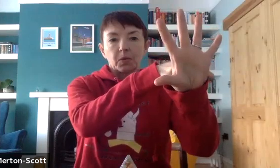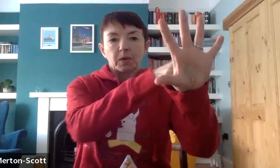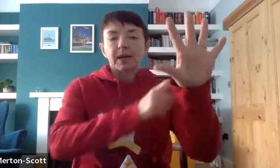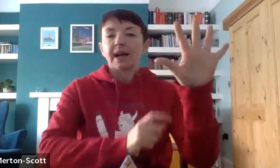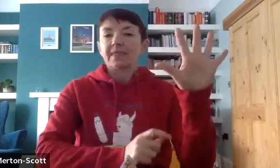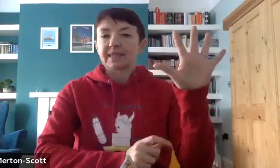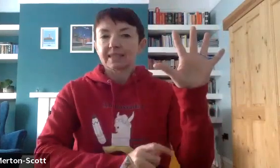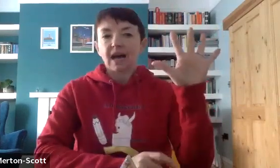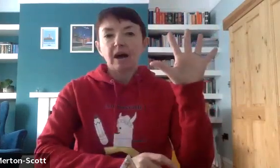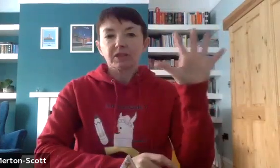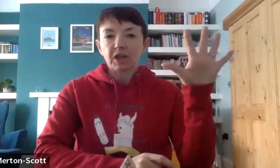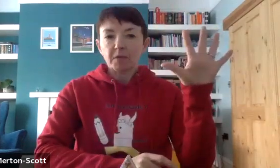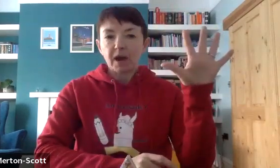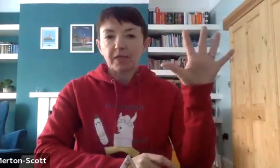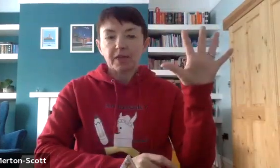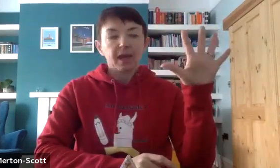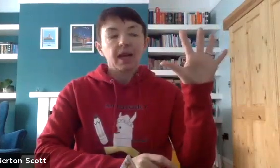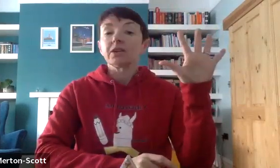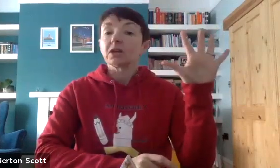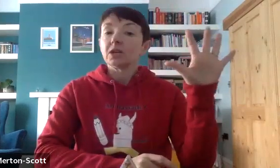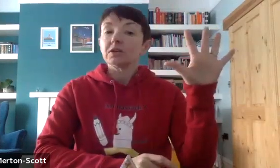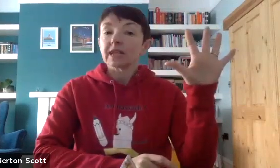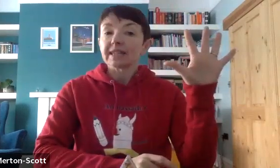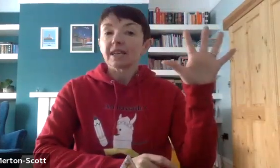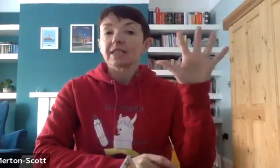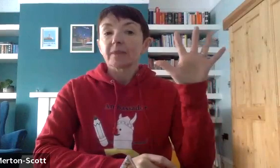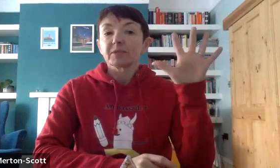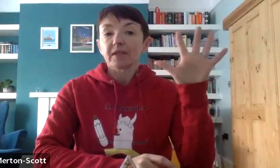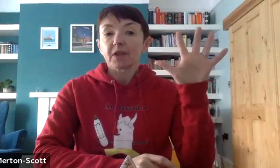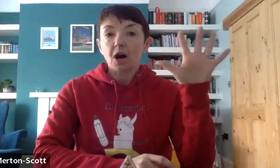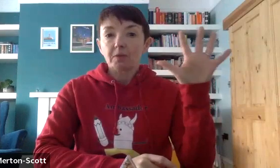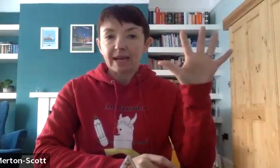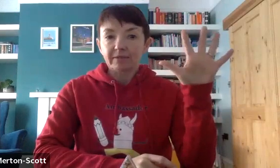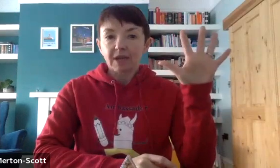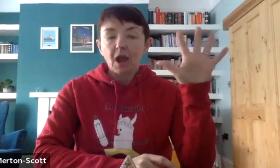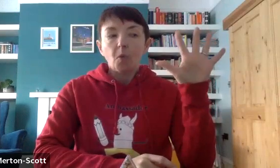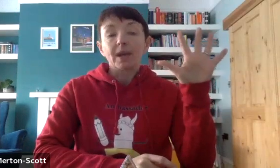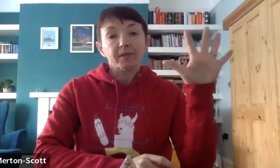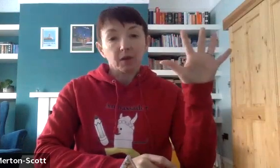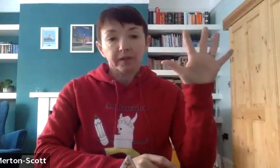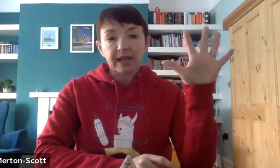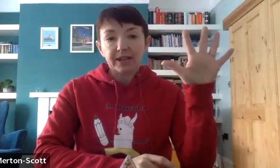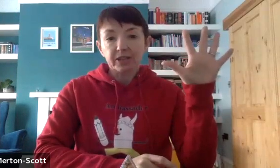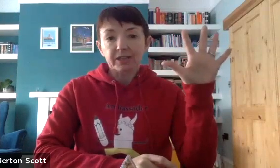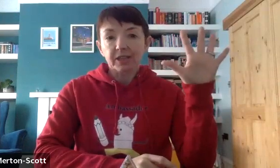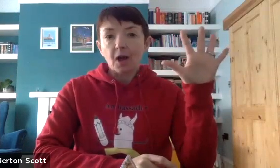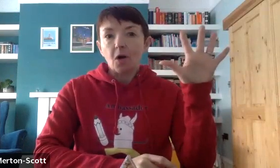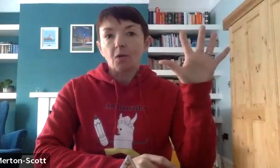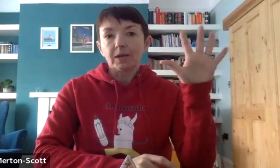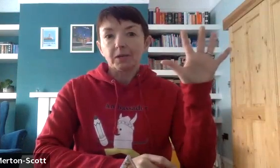And that's our star breath. And you can use that to help yourself calm down whenever you're feeling anxious or when you're